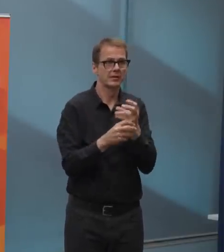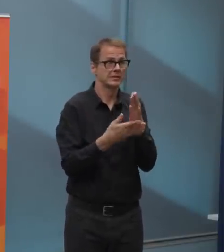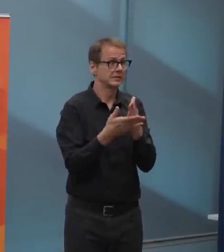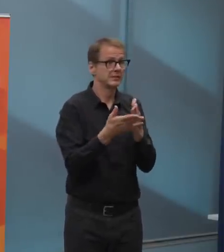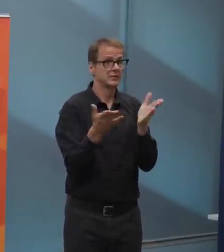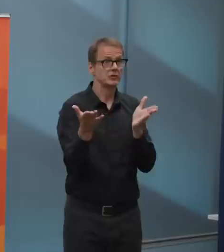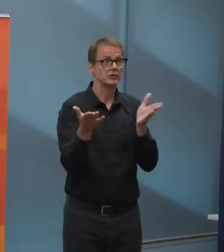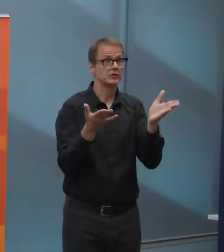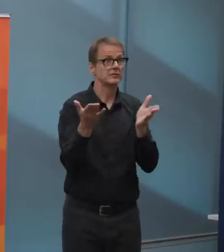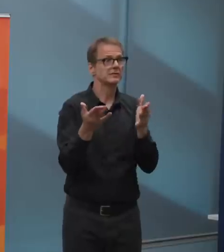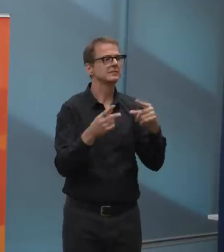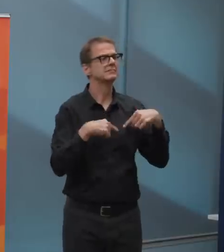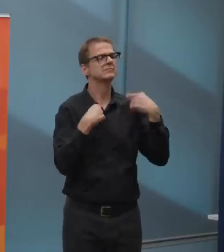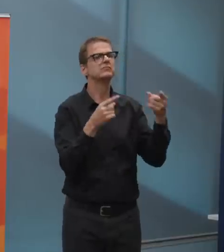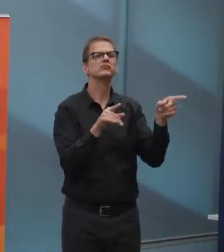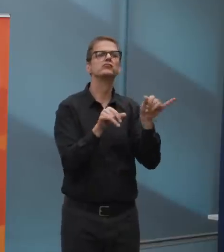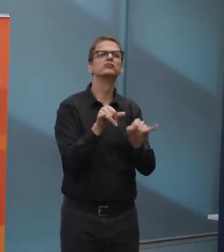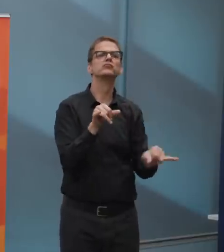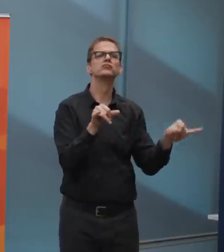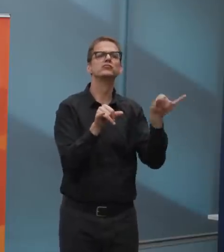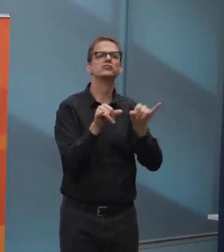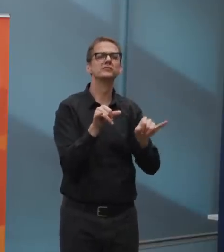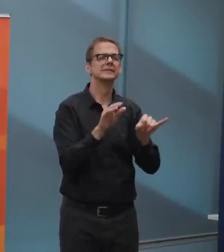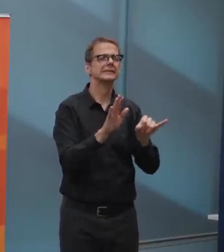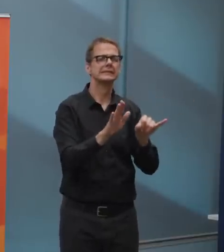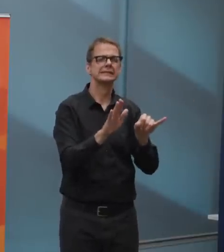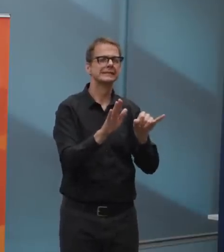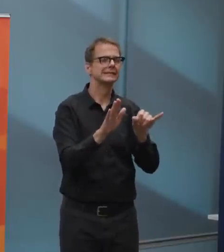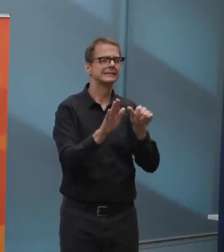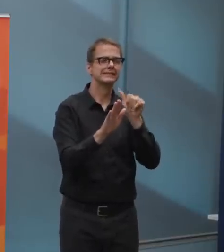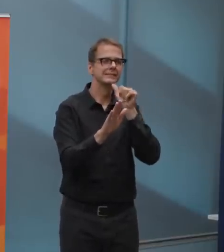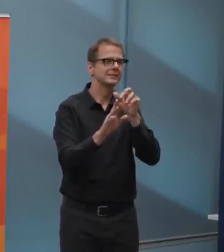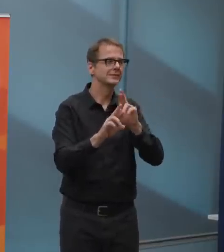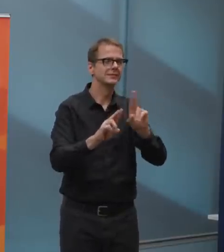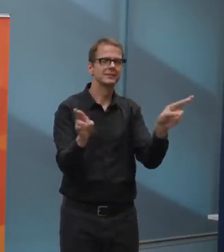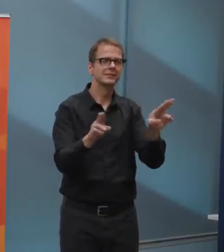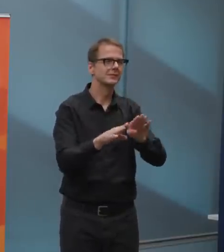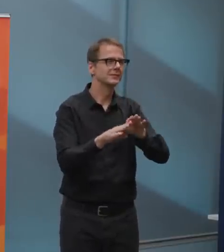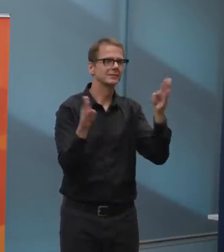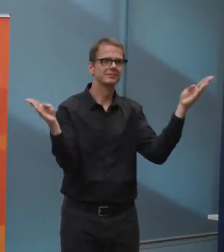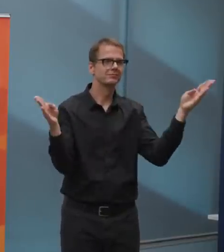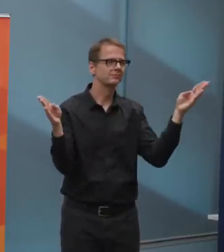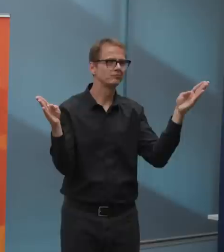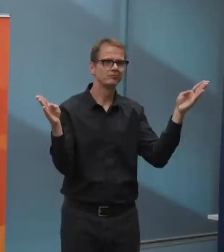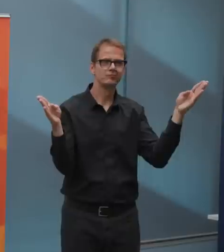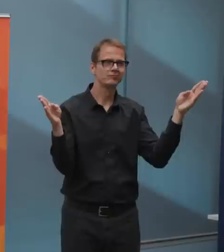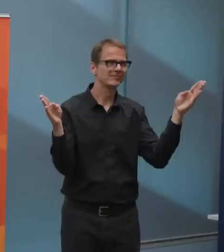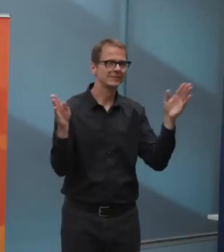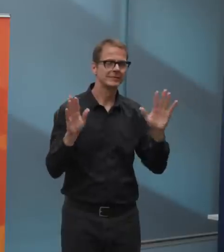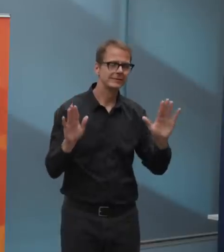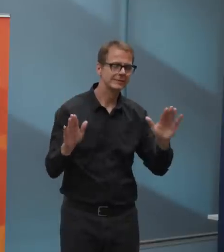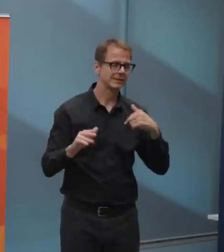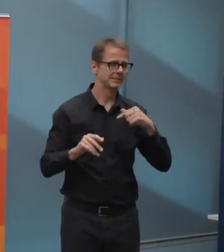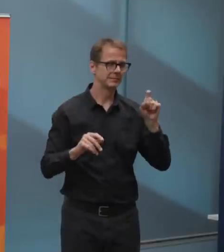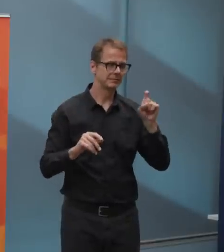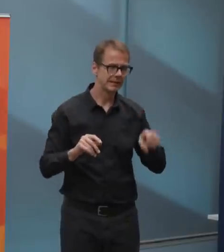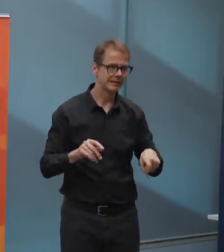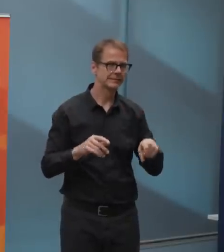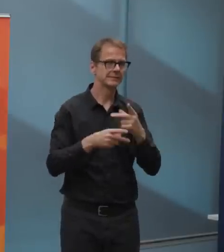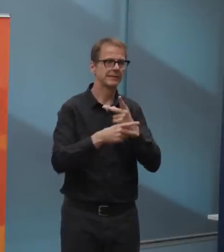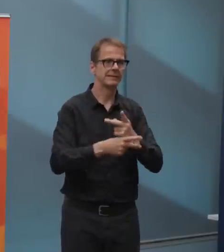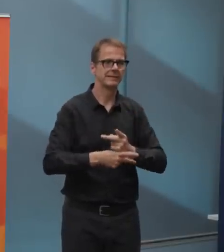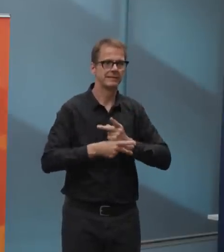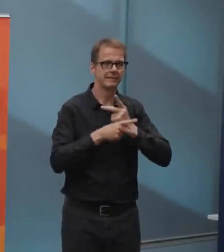Our environment continues to involve, and for every careful, intentional decision we make, we are still open and